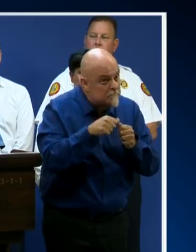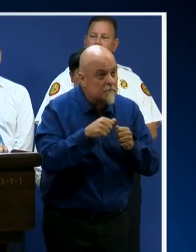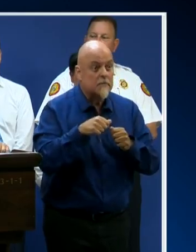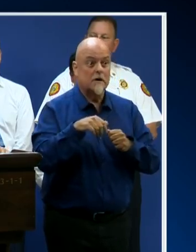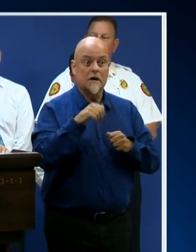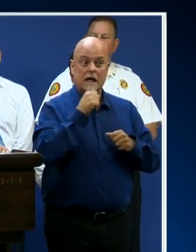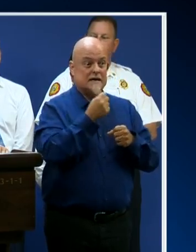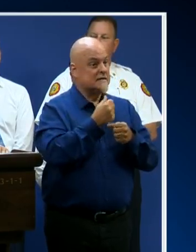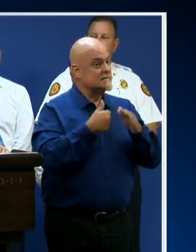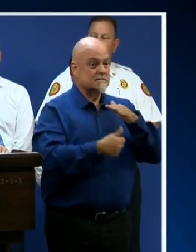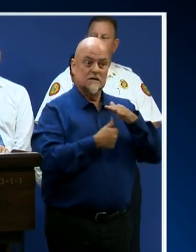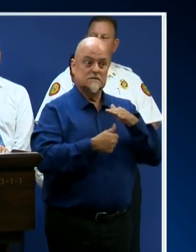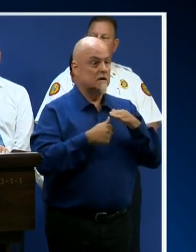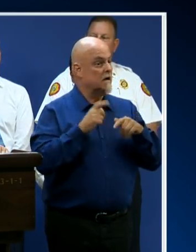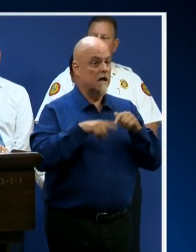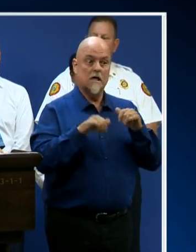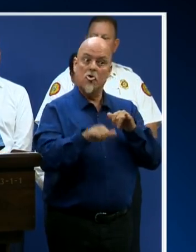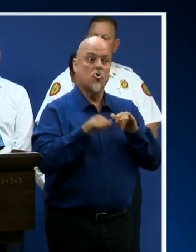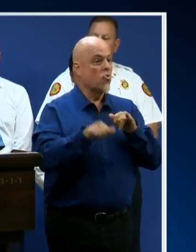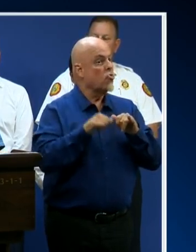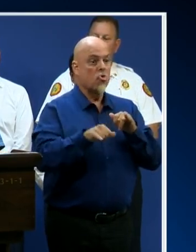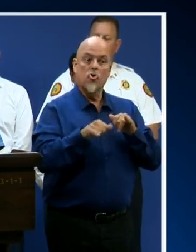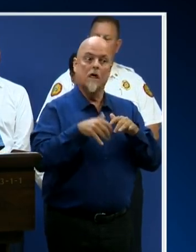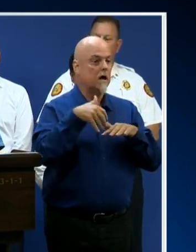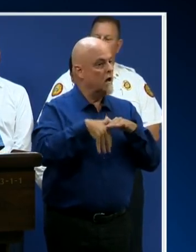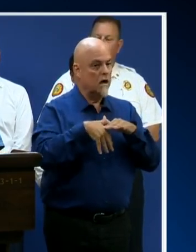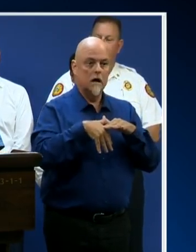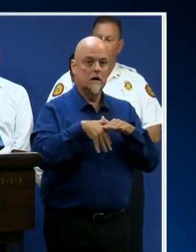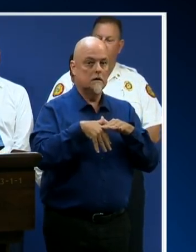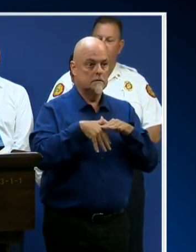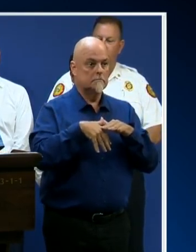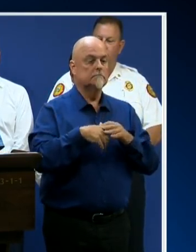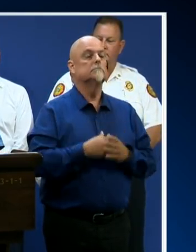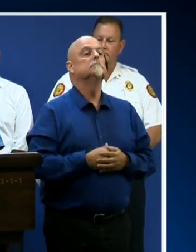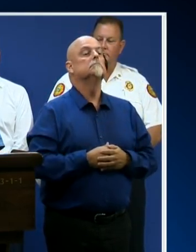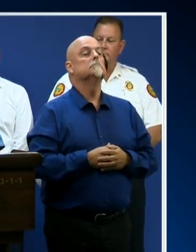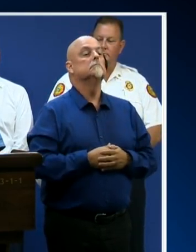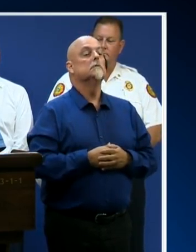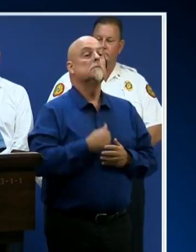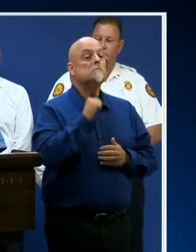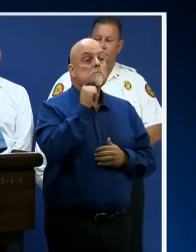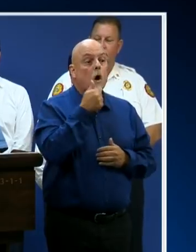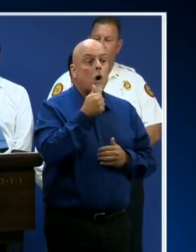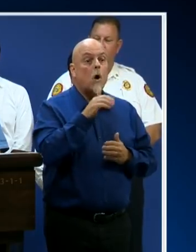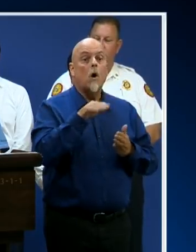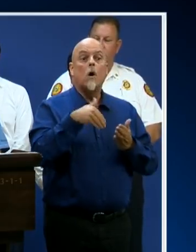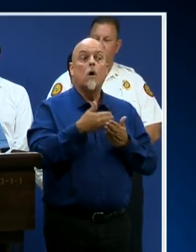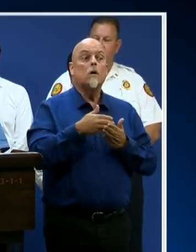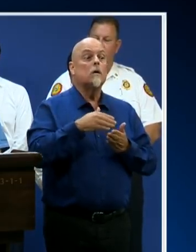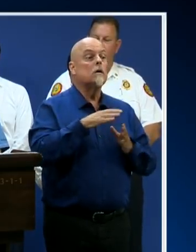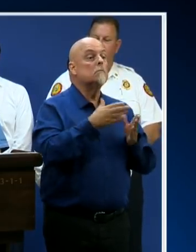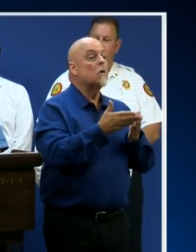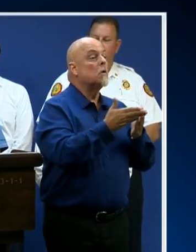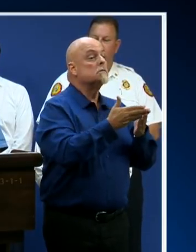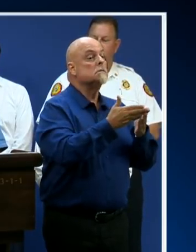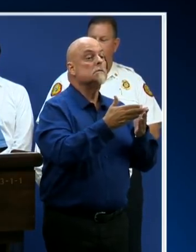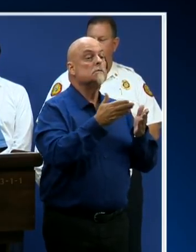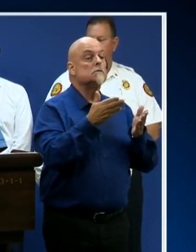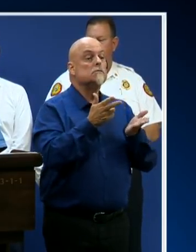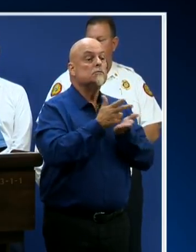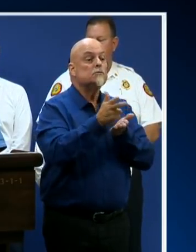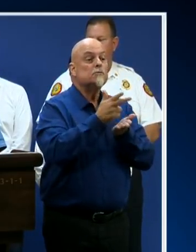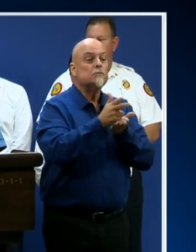Friday at noon, all commercial vessels, including crews and cargo, will depart our port and we will close port Miami